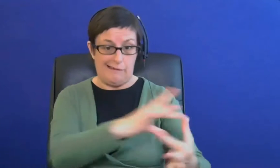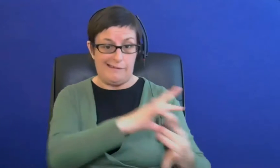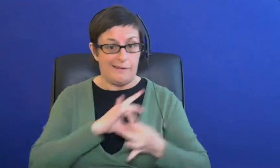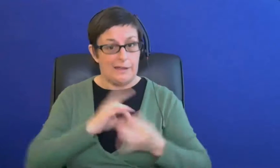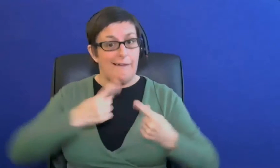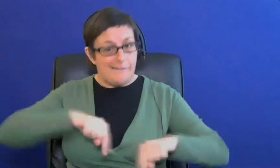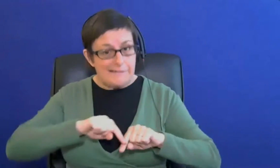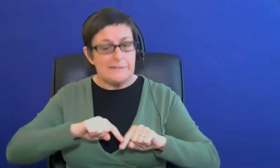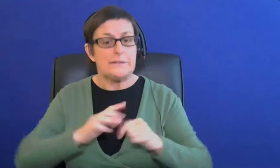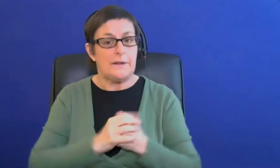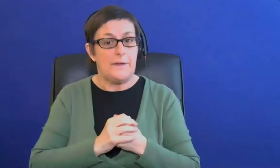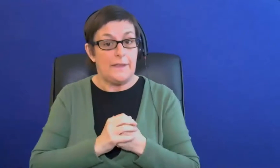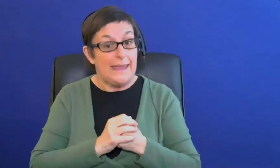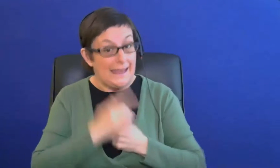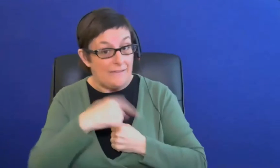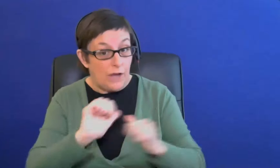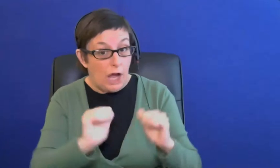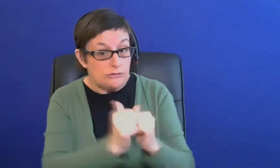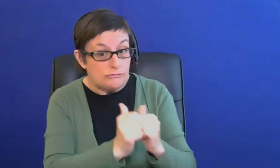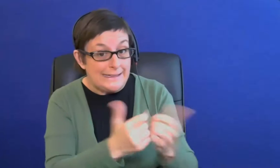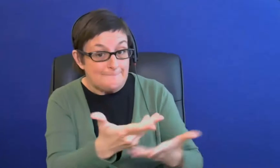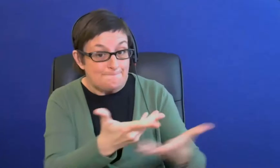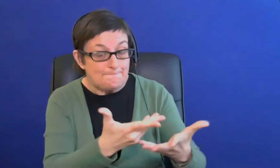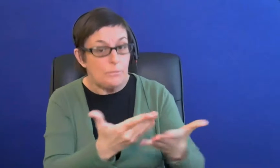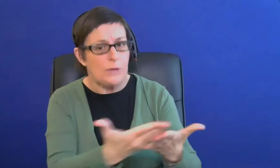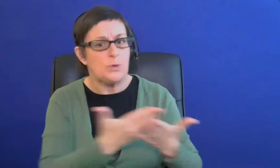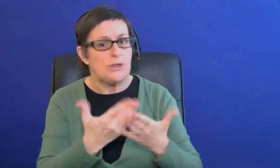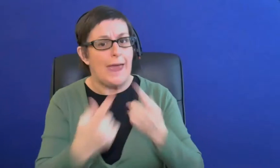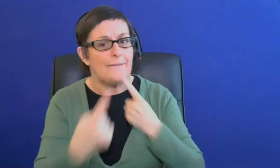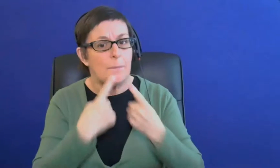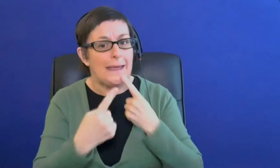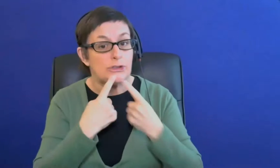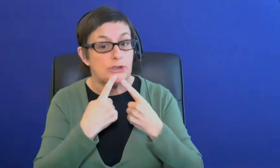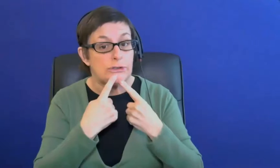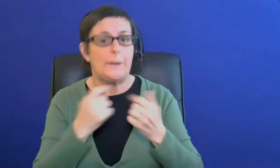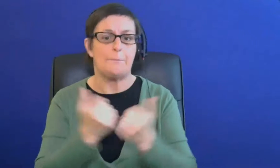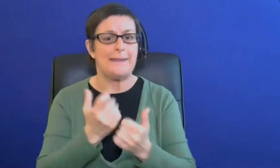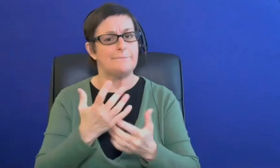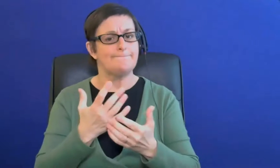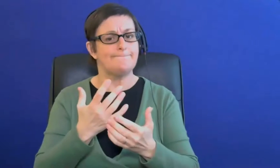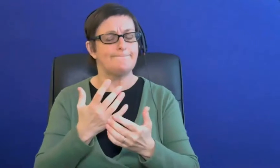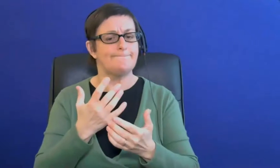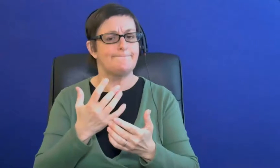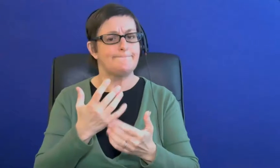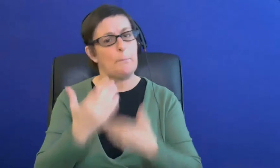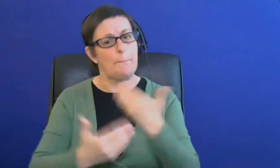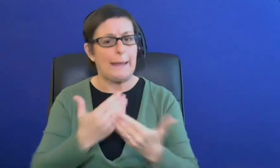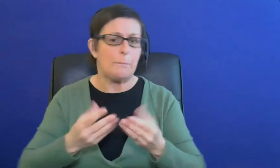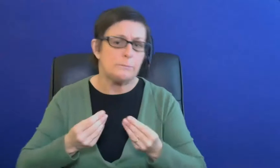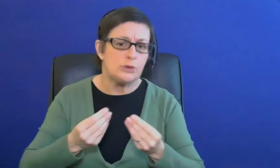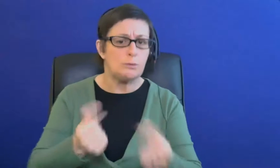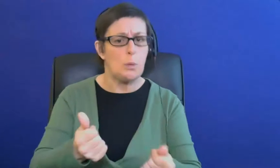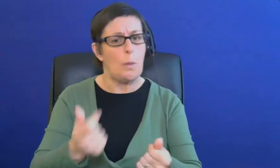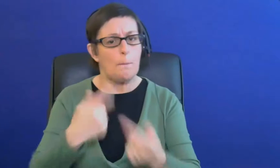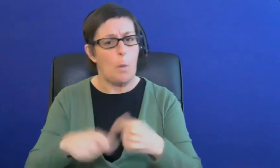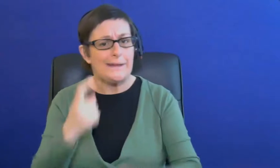you give us your consent to share that information but it certainly doesn't mean that you can't um get your support in place or there's